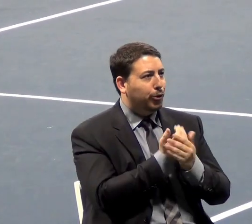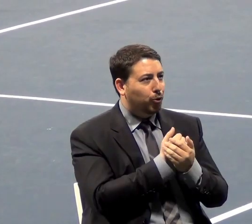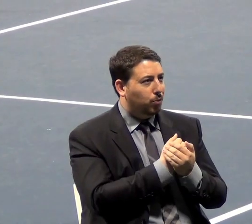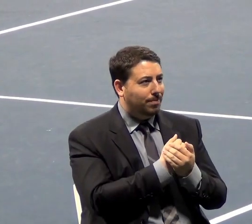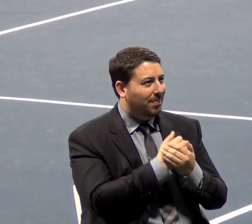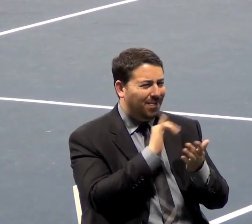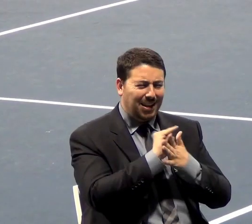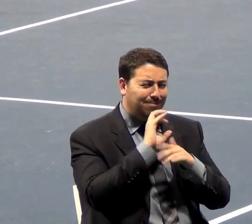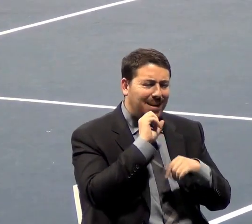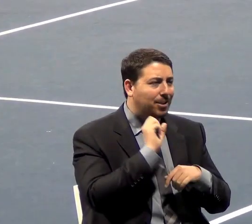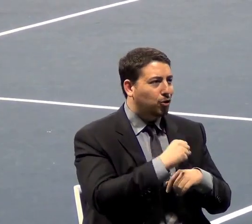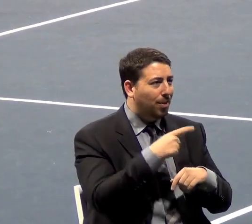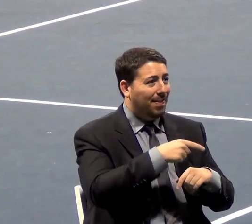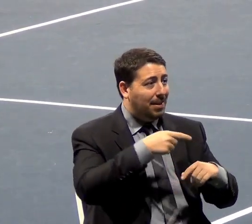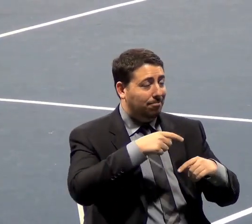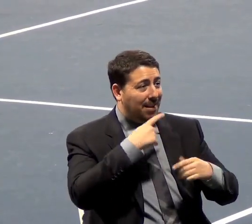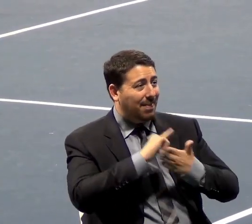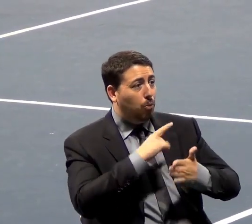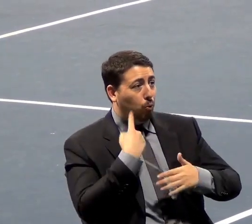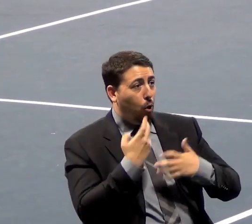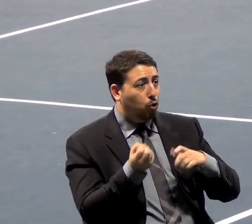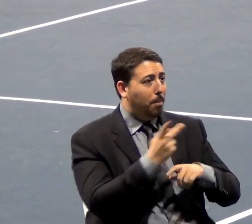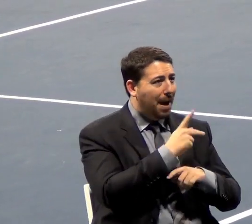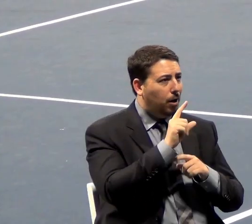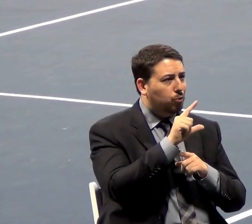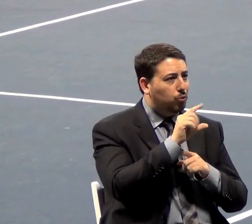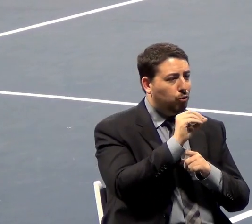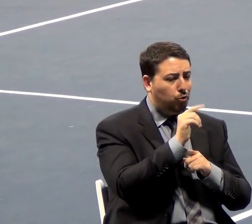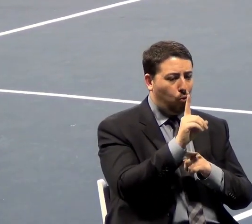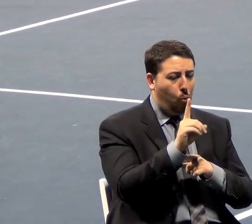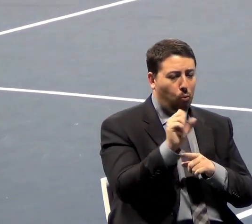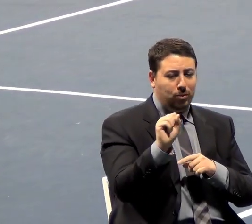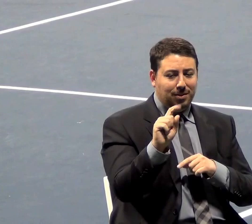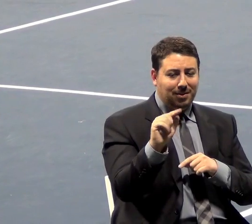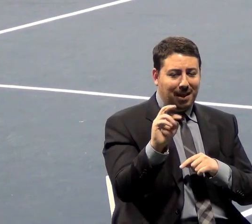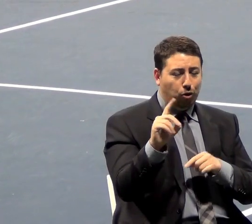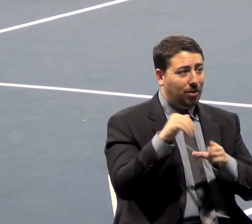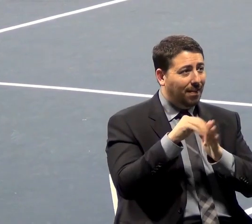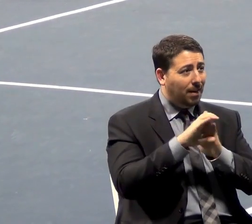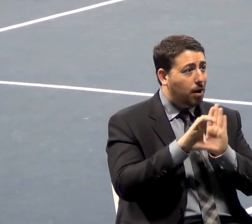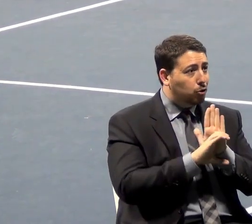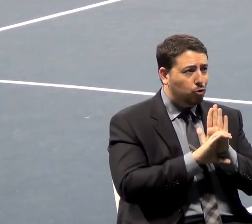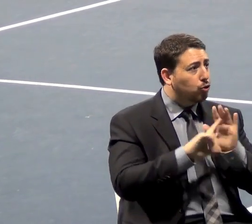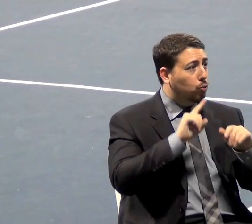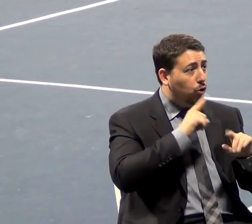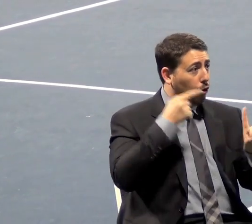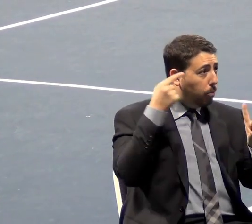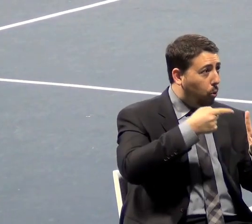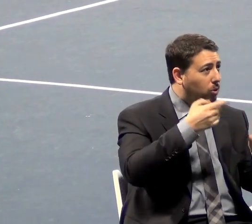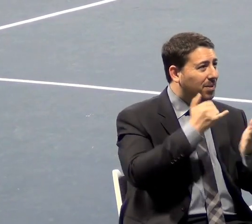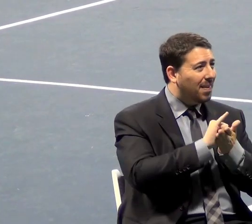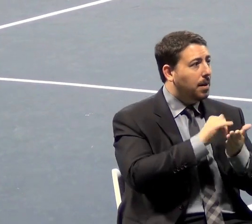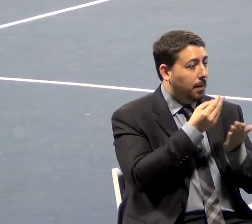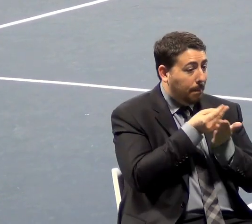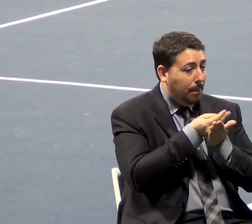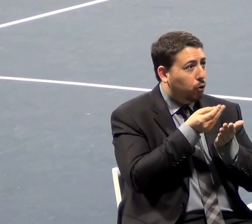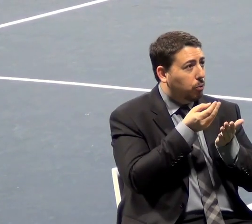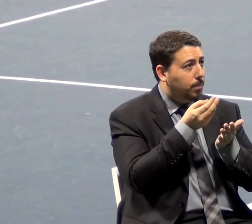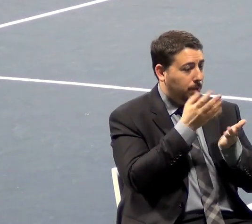to go back to something honest like a gold standard and a constitution, the whole thing is, is paper money, indeed. Basically, the currency